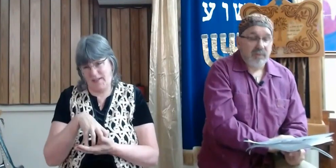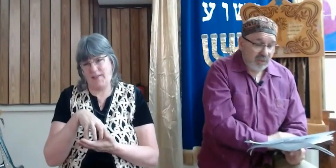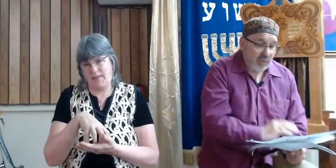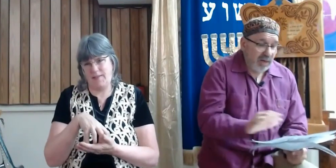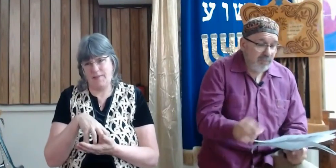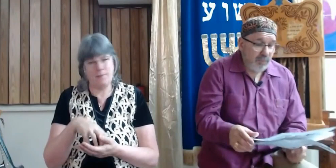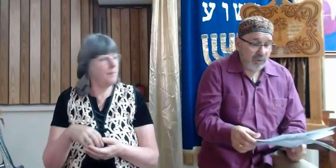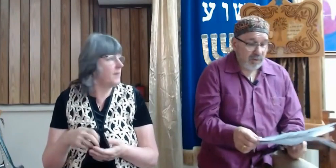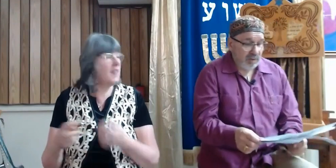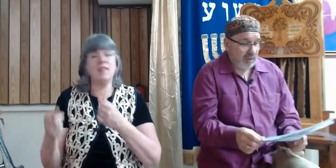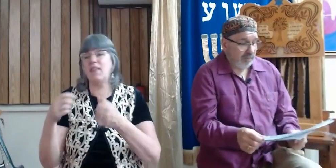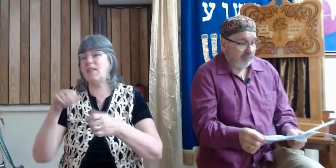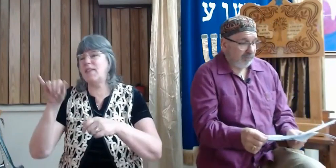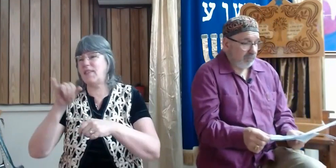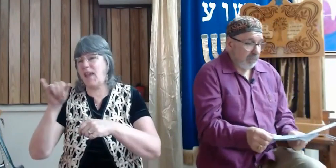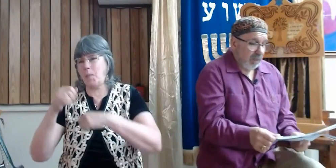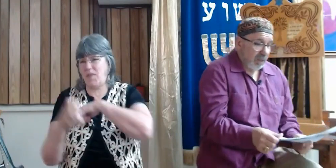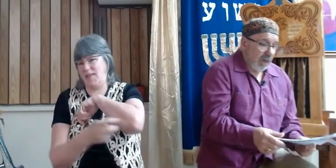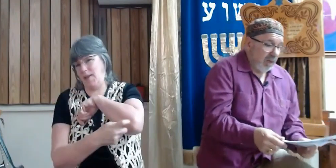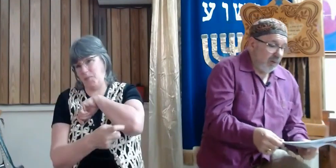it's really important.